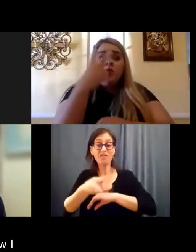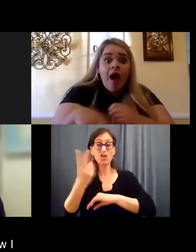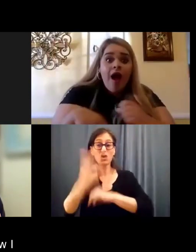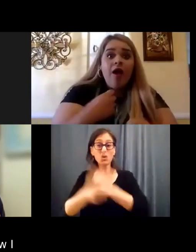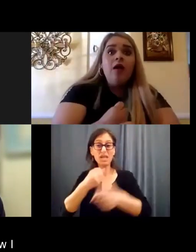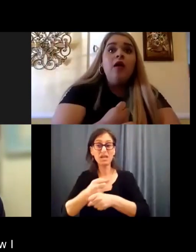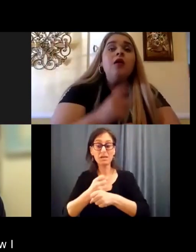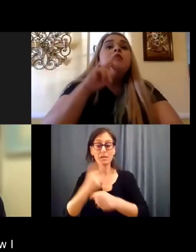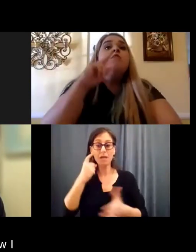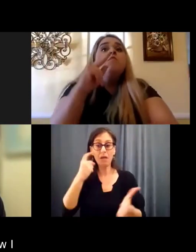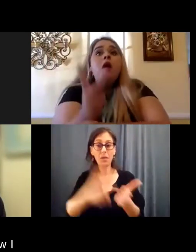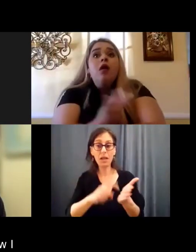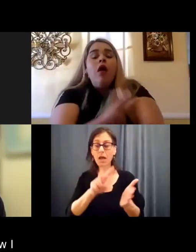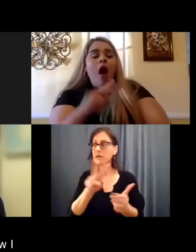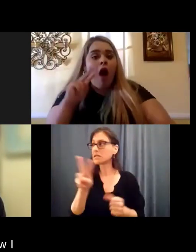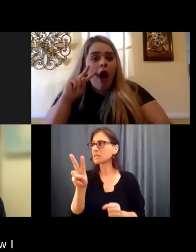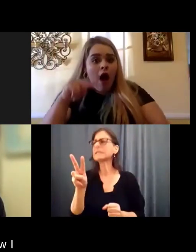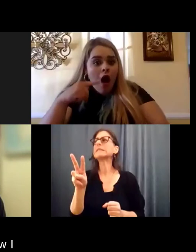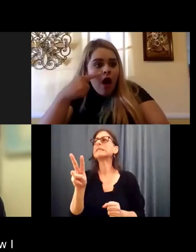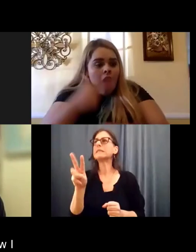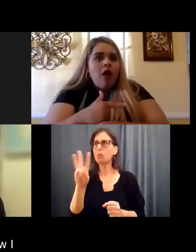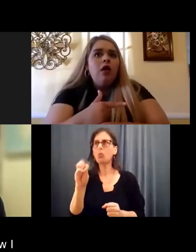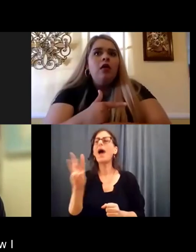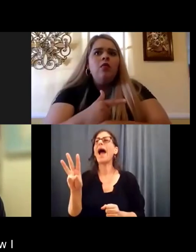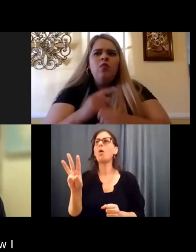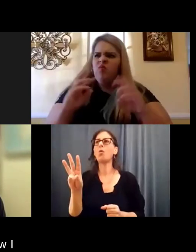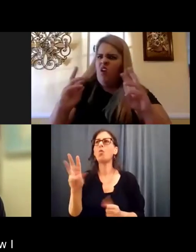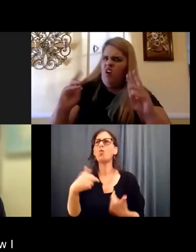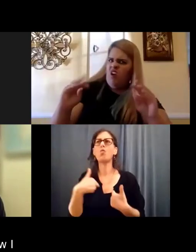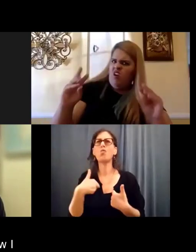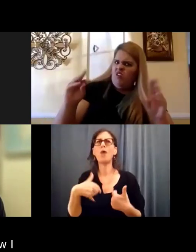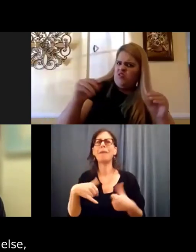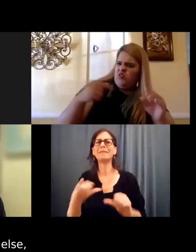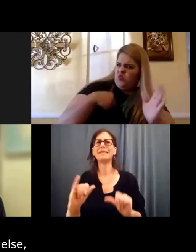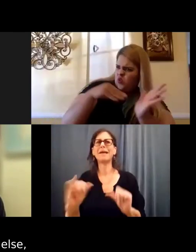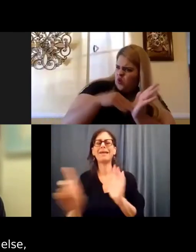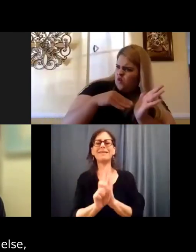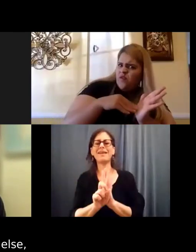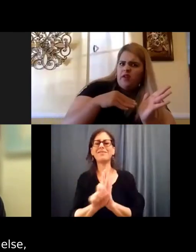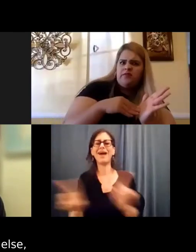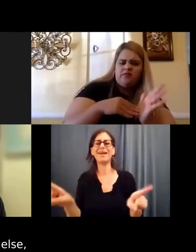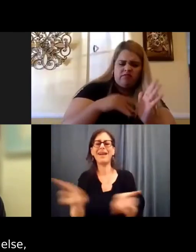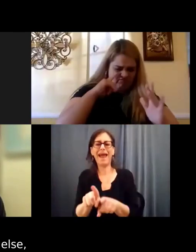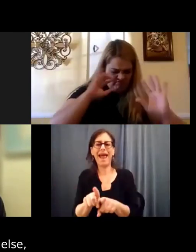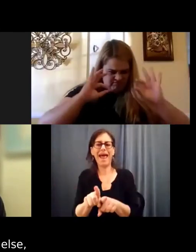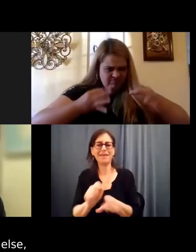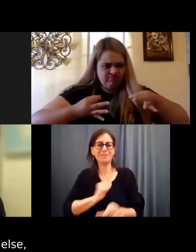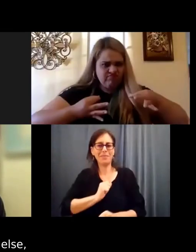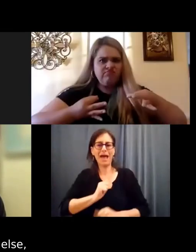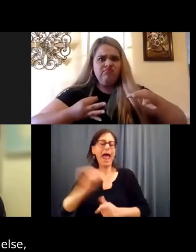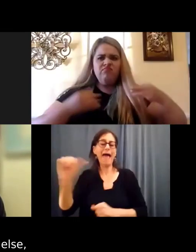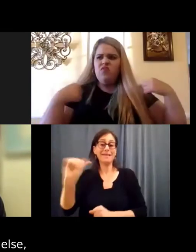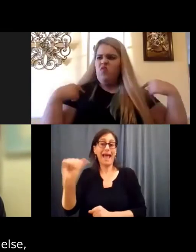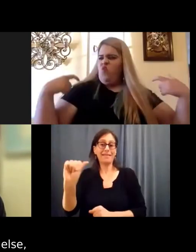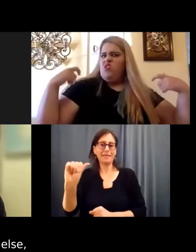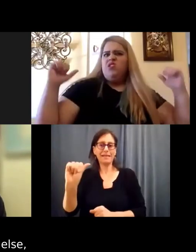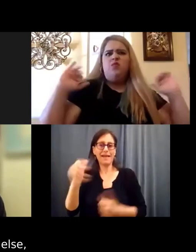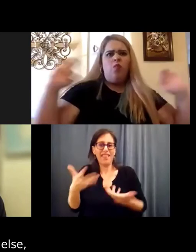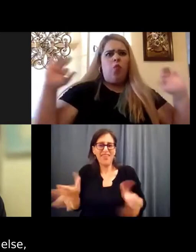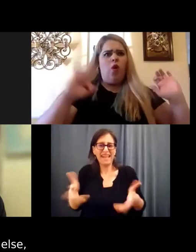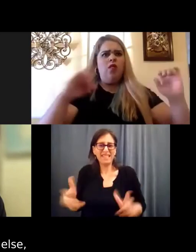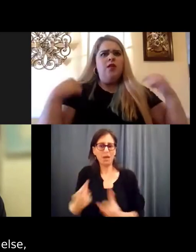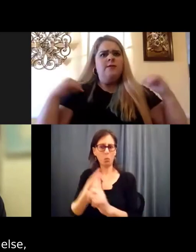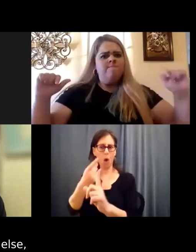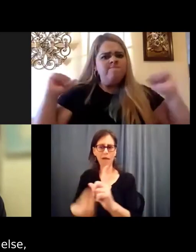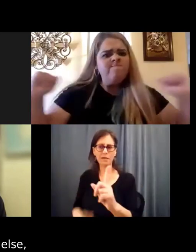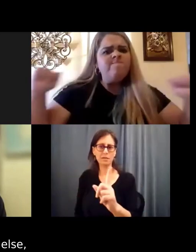began to realize, wow, I am still self-identifying as an athlete and nothing else. And what is